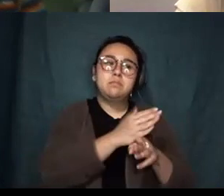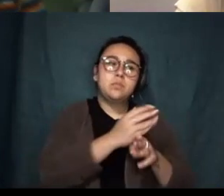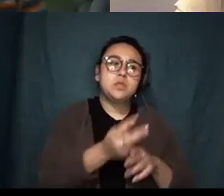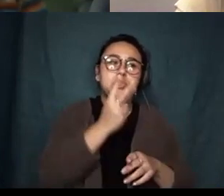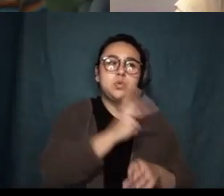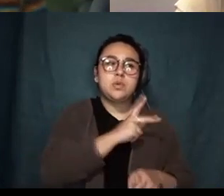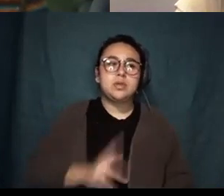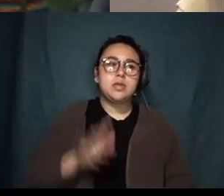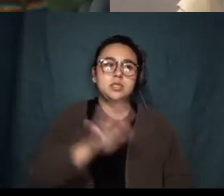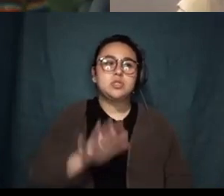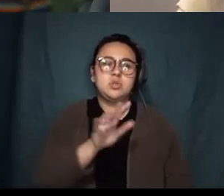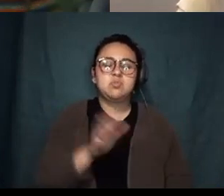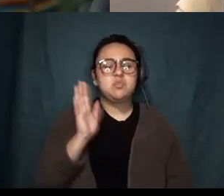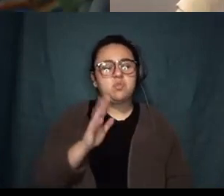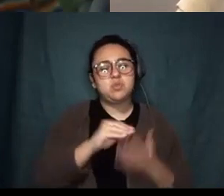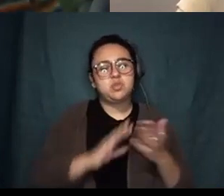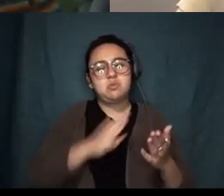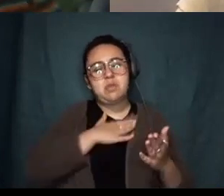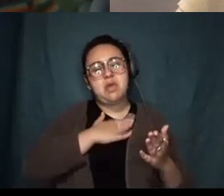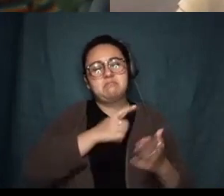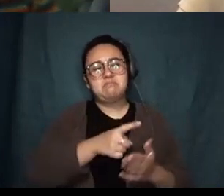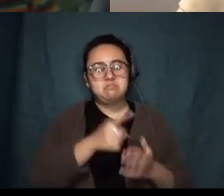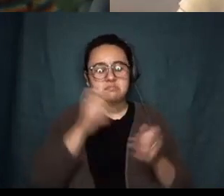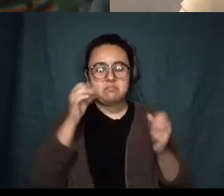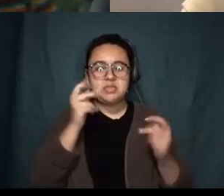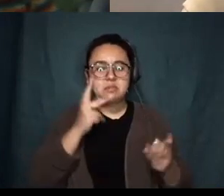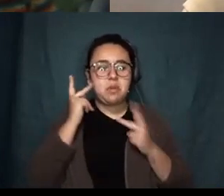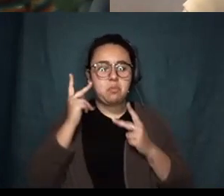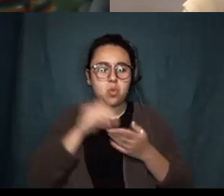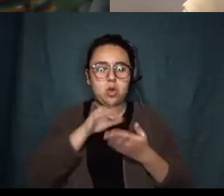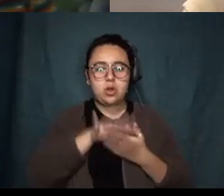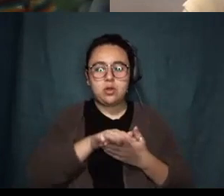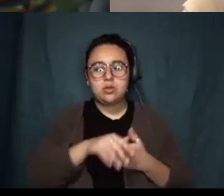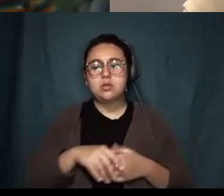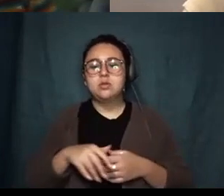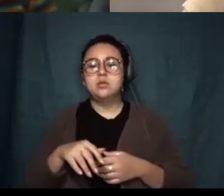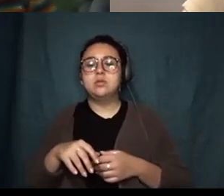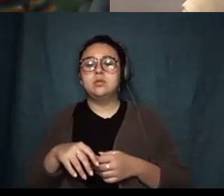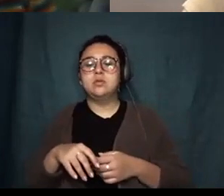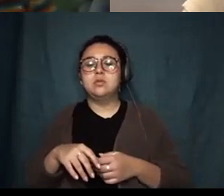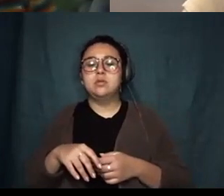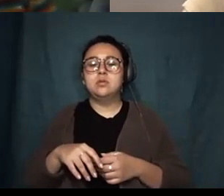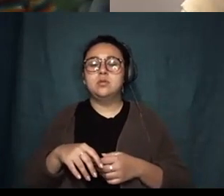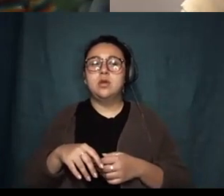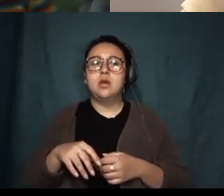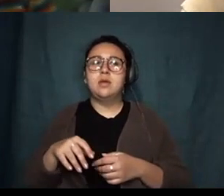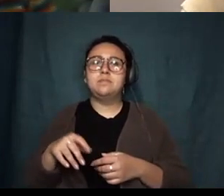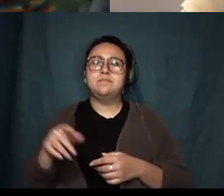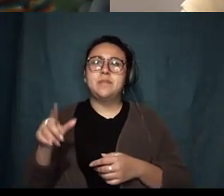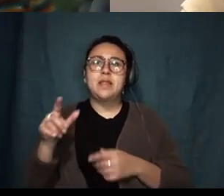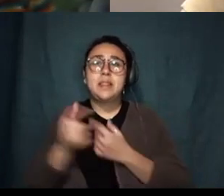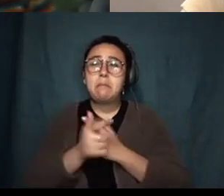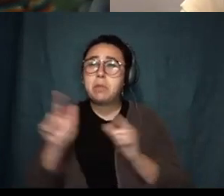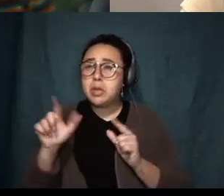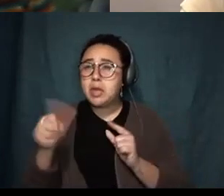she's a former student of mine incredible memoir um Forsyth Harmon's Justine Caitlin Greenidge's Liberty um and I